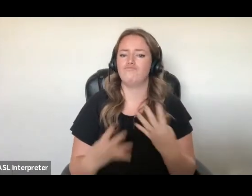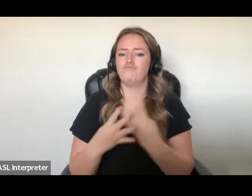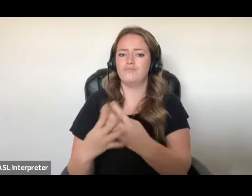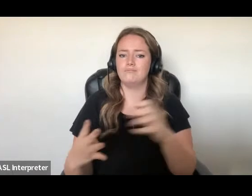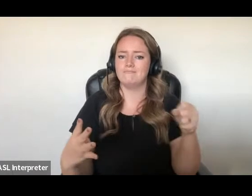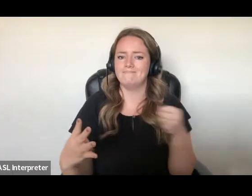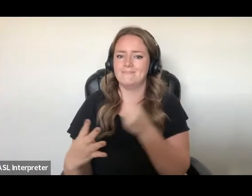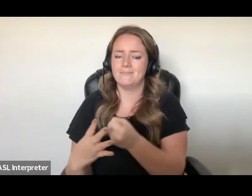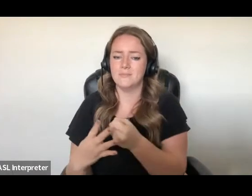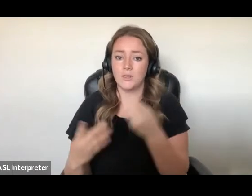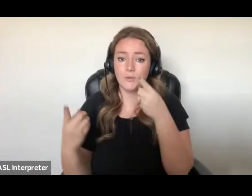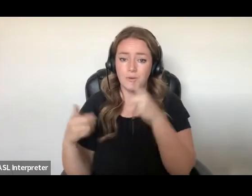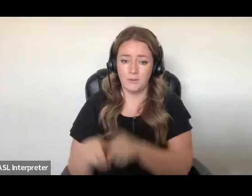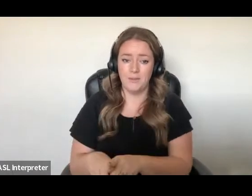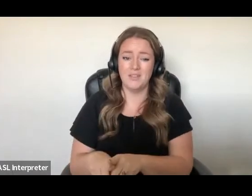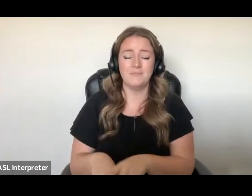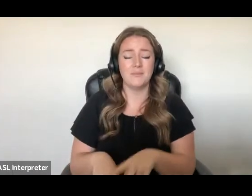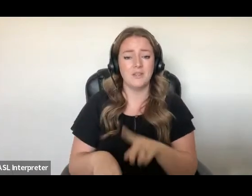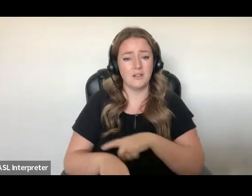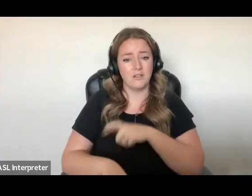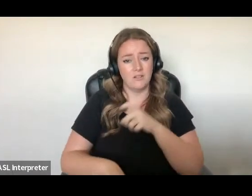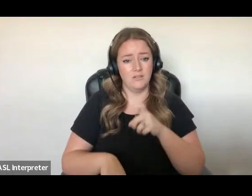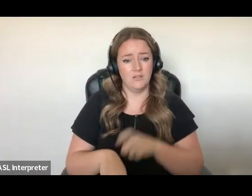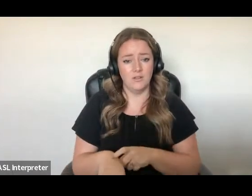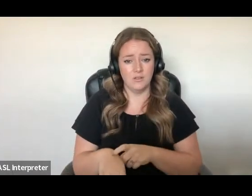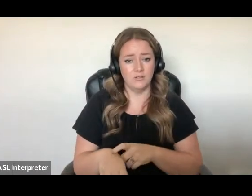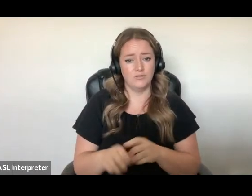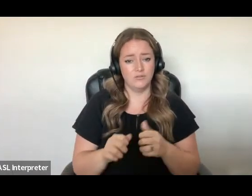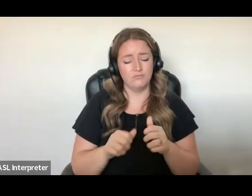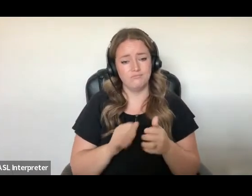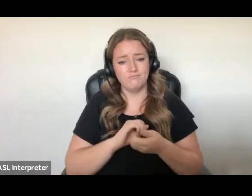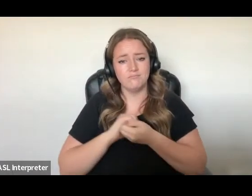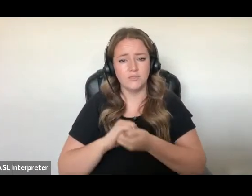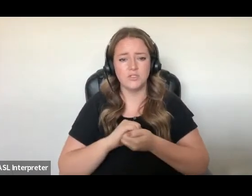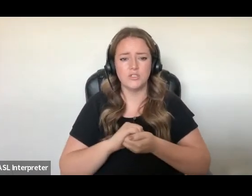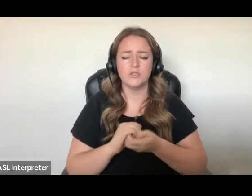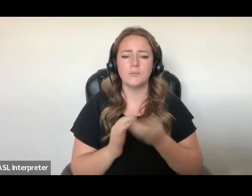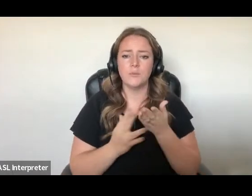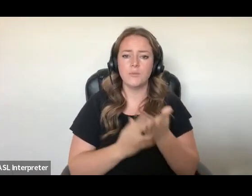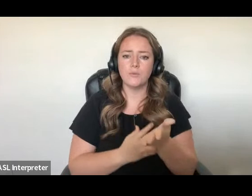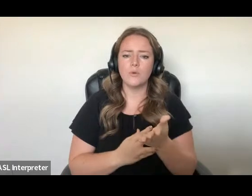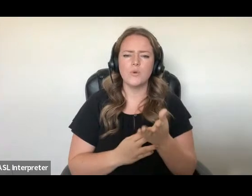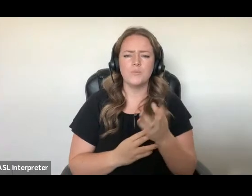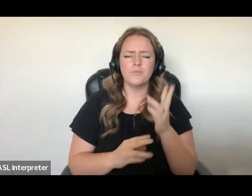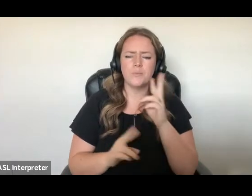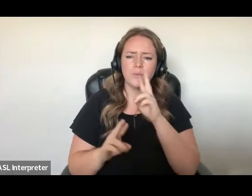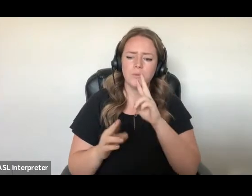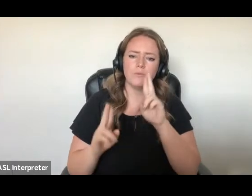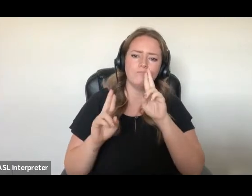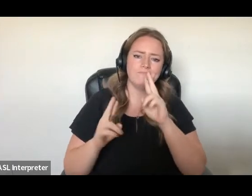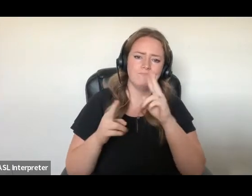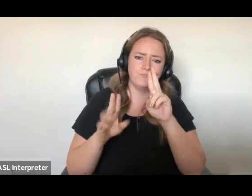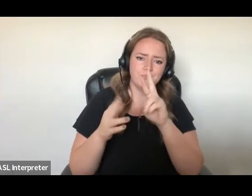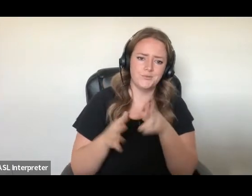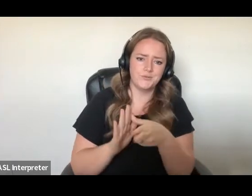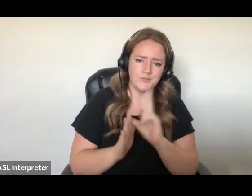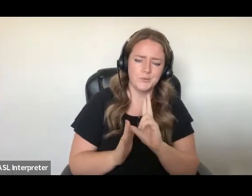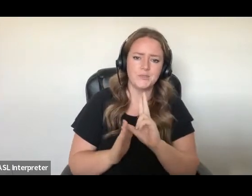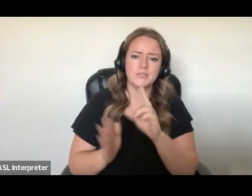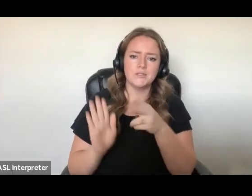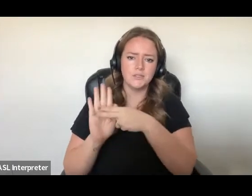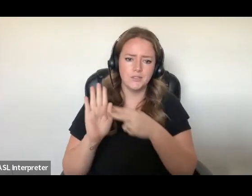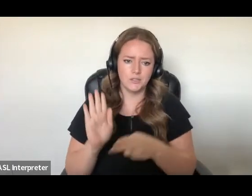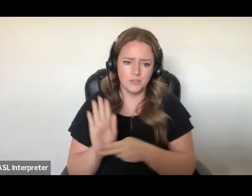advocacy, including submissions to the BC government during its review of the contract, a 14 days of action campaign in May,